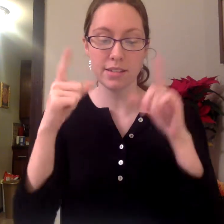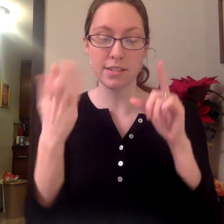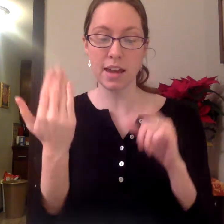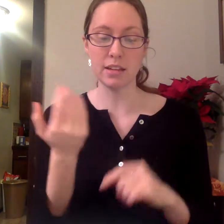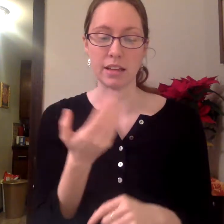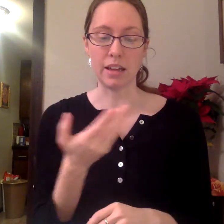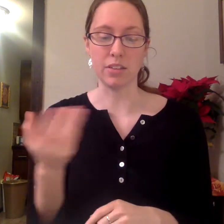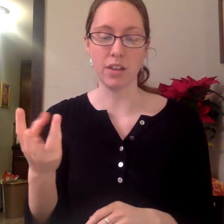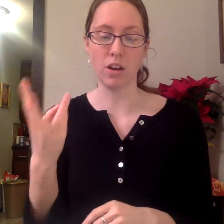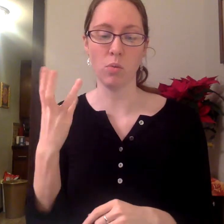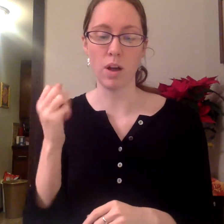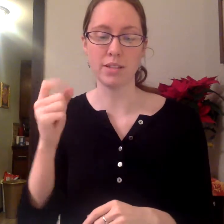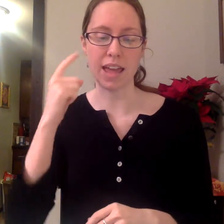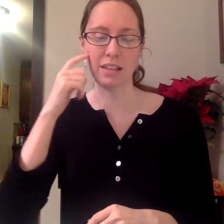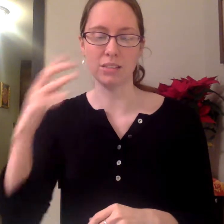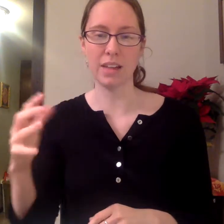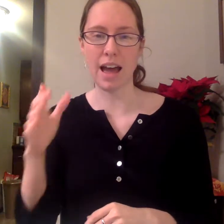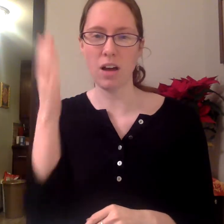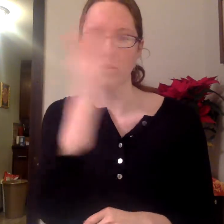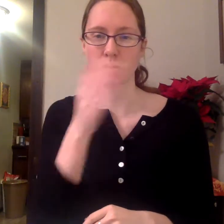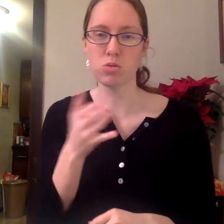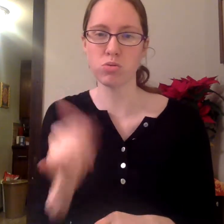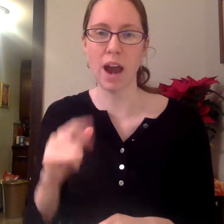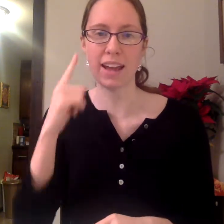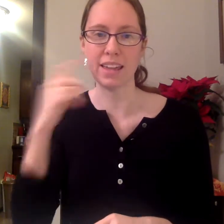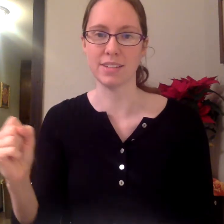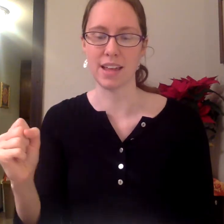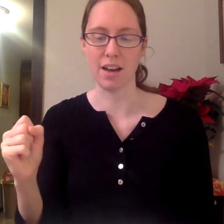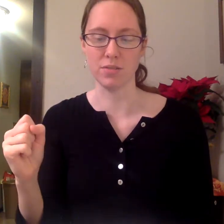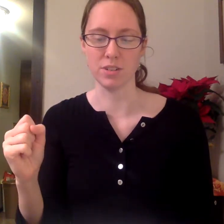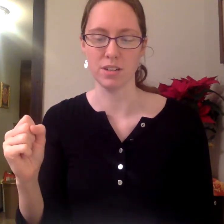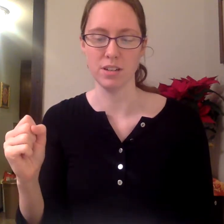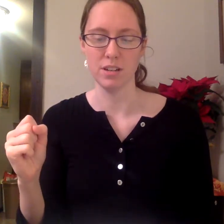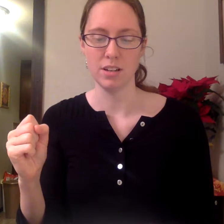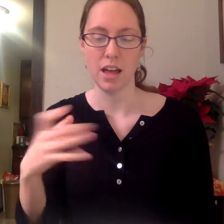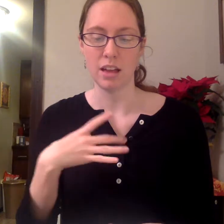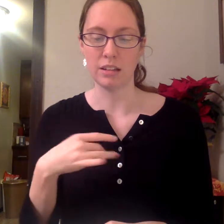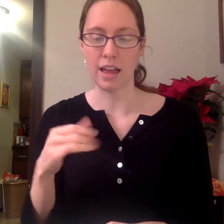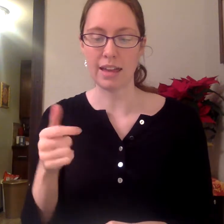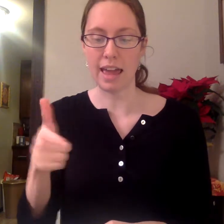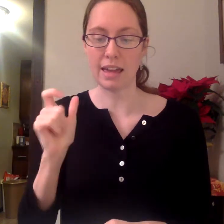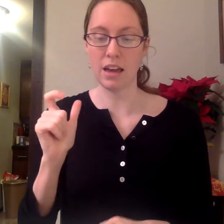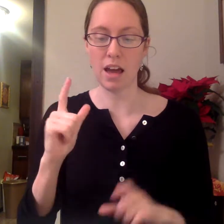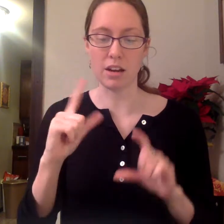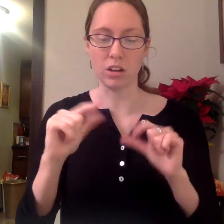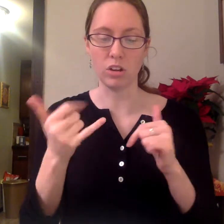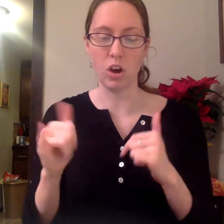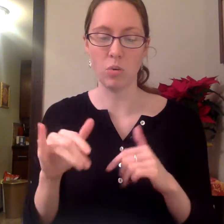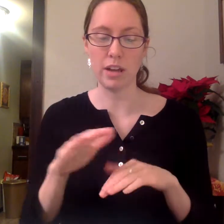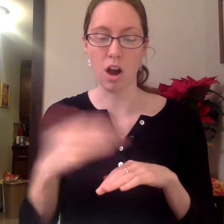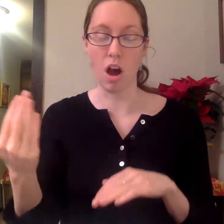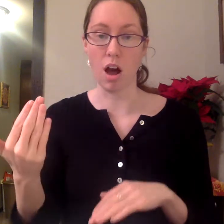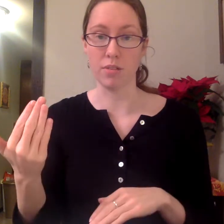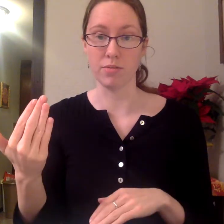Suddenly, there was a loud cracking sound, like a gun going off.